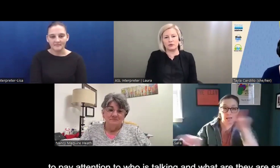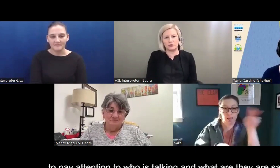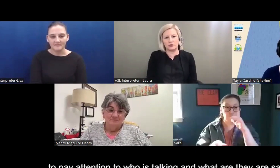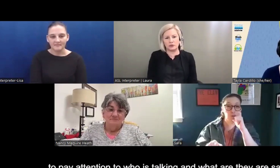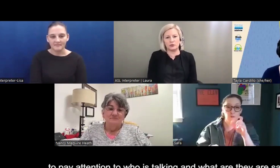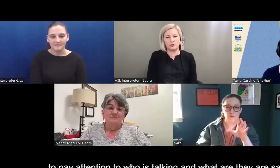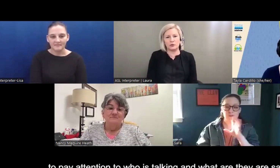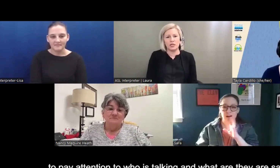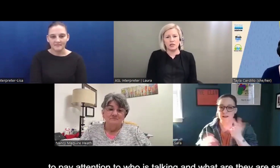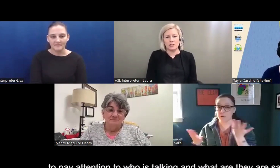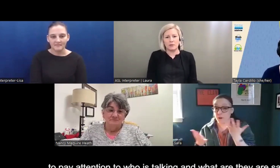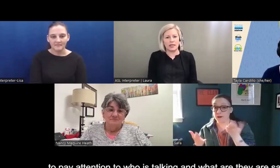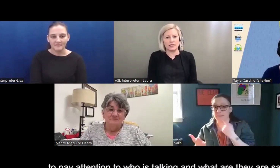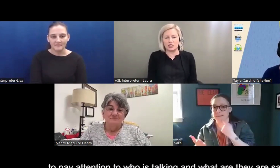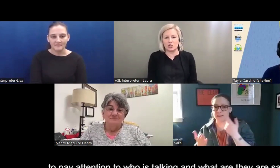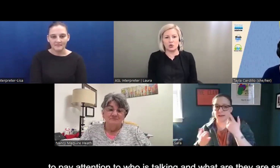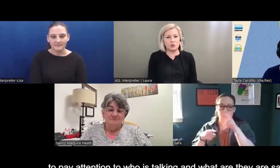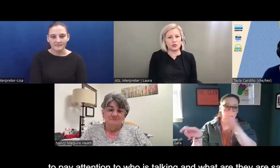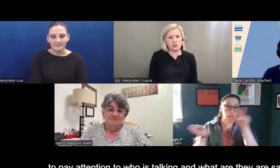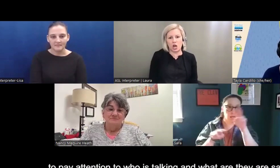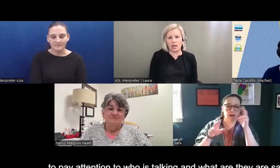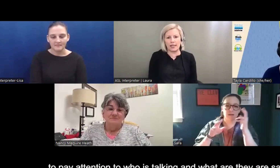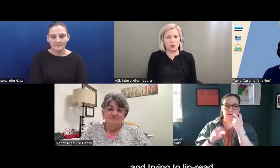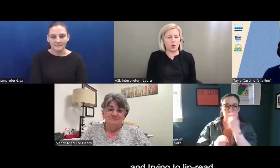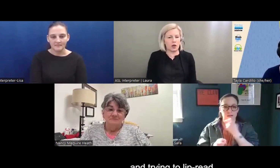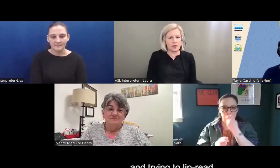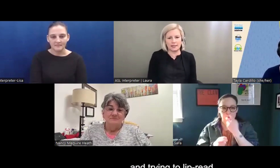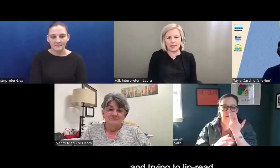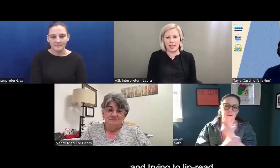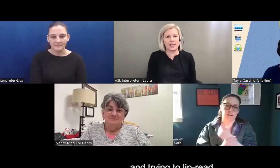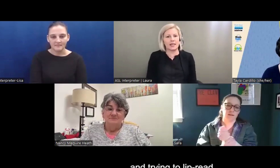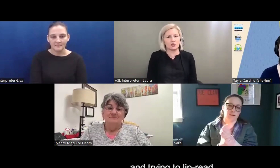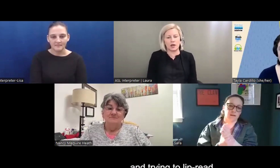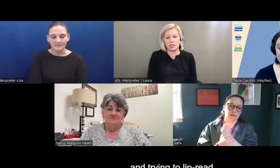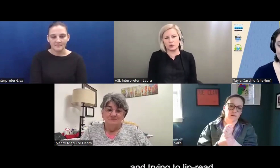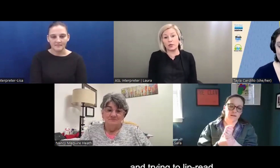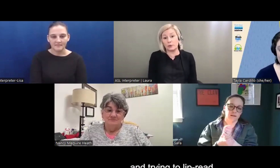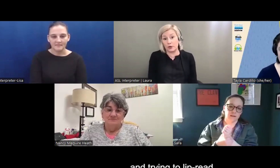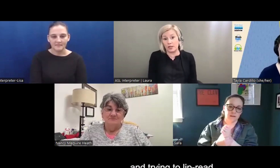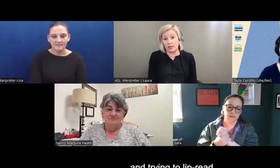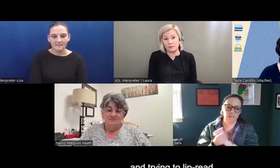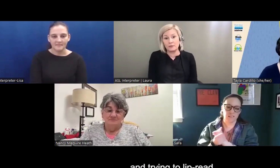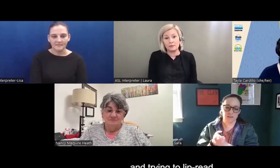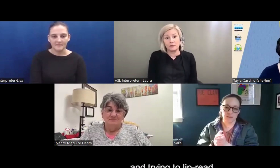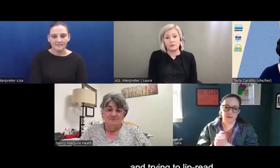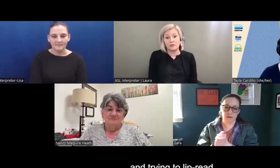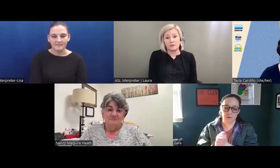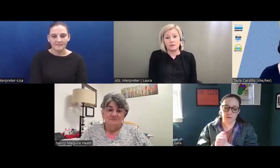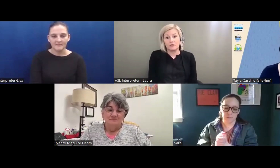people to pay attention to who's talking, what are they saying, and trying to lip read.